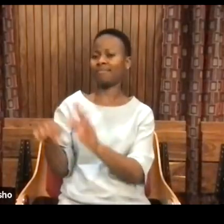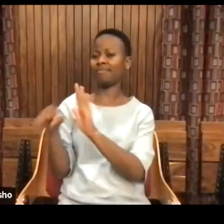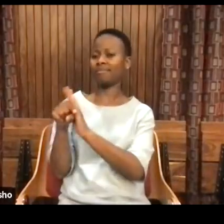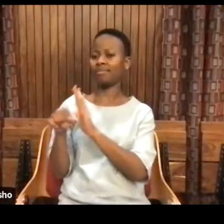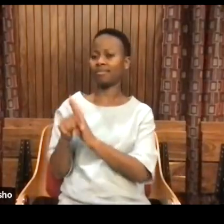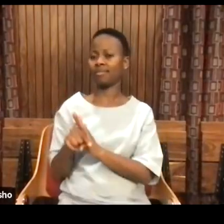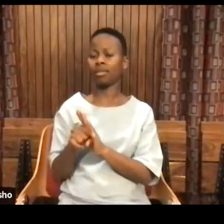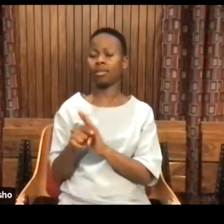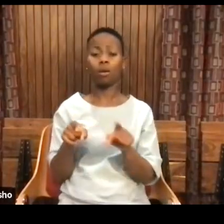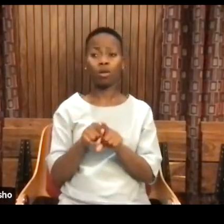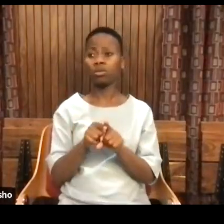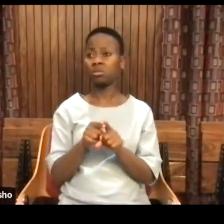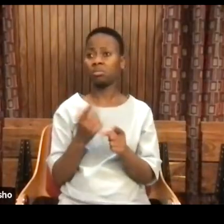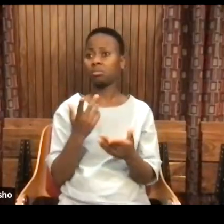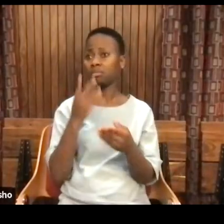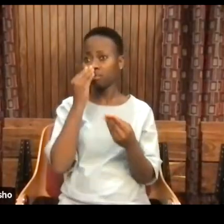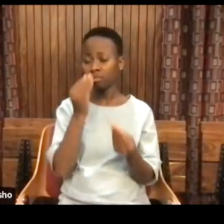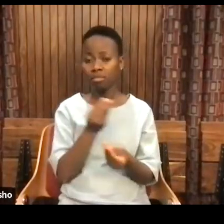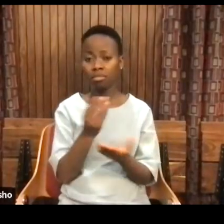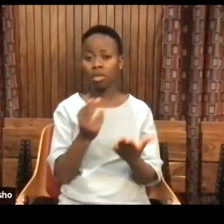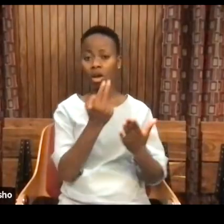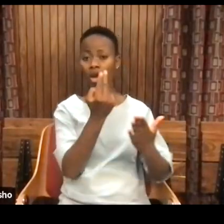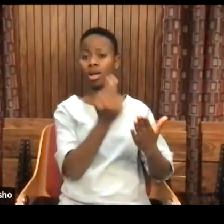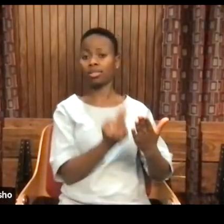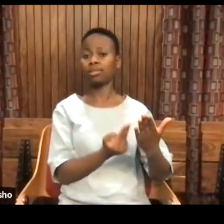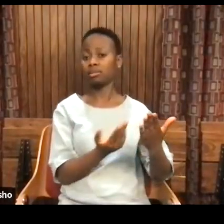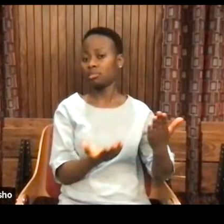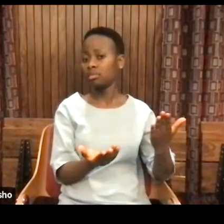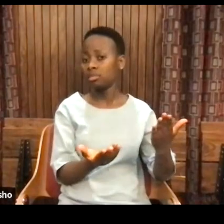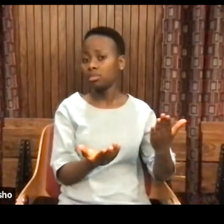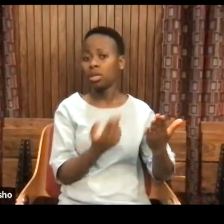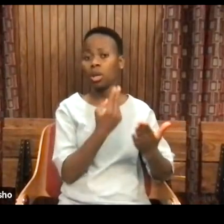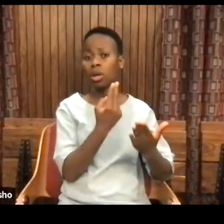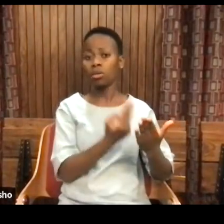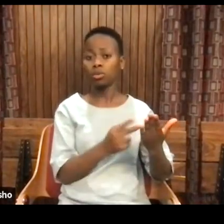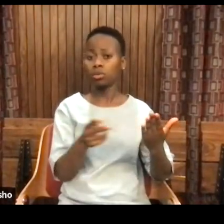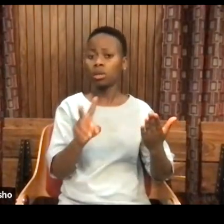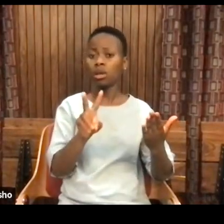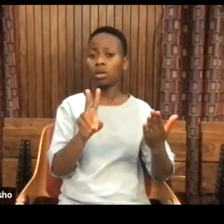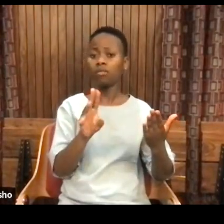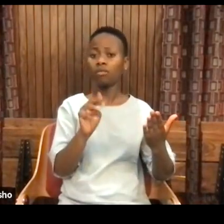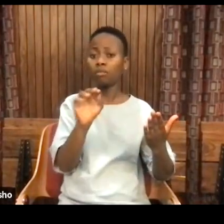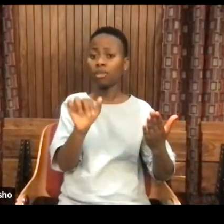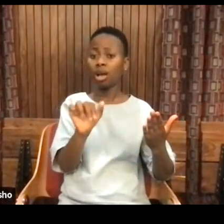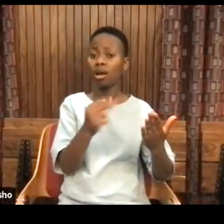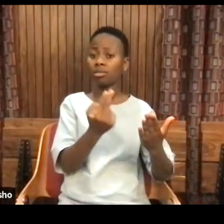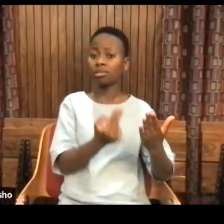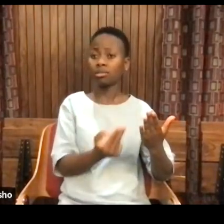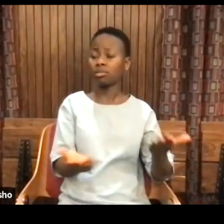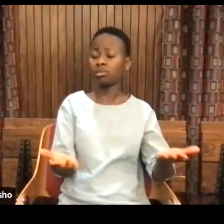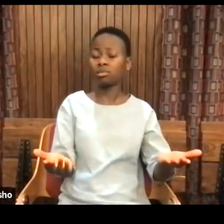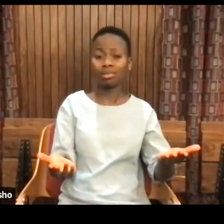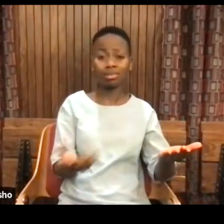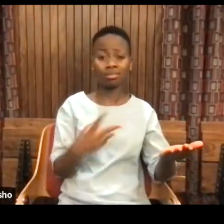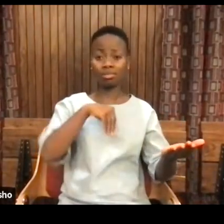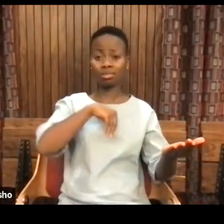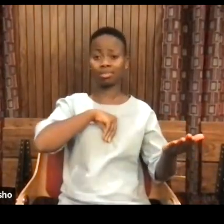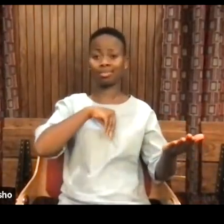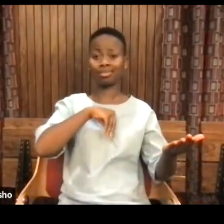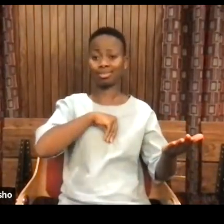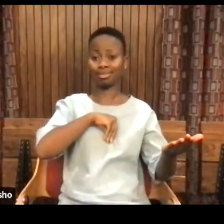when I talk about art, in my writings, art, the aesthetic life, the stuff like what Vuma and many of you do, those are